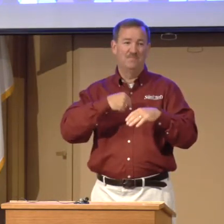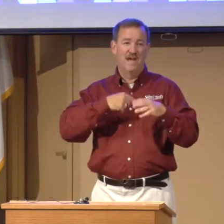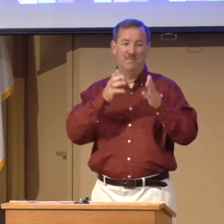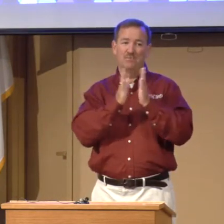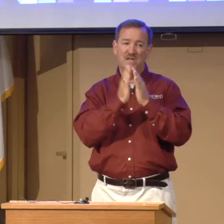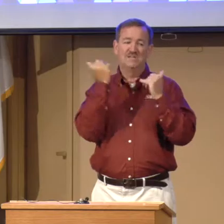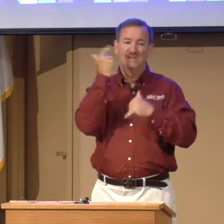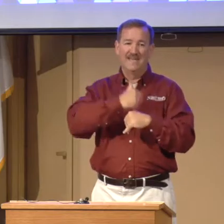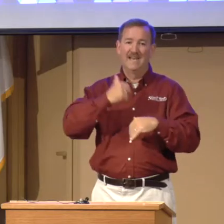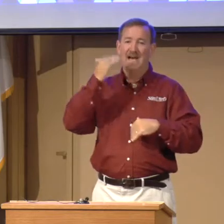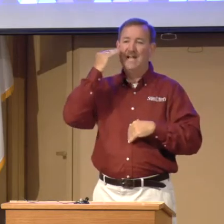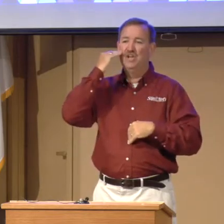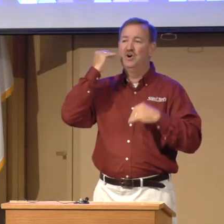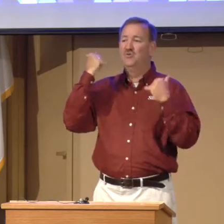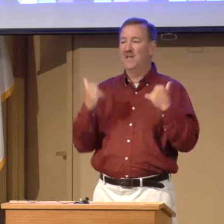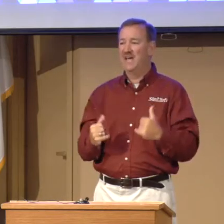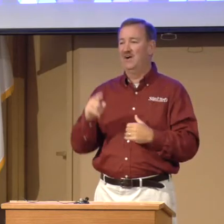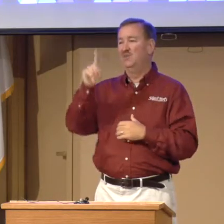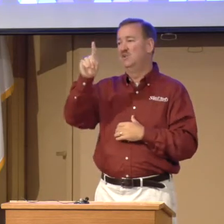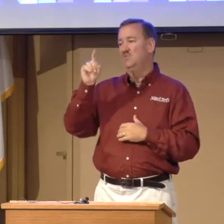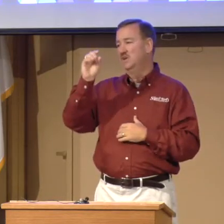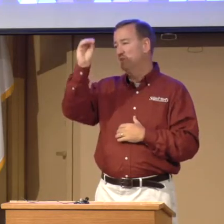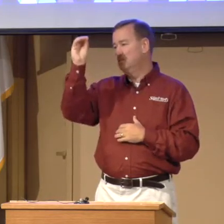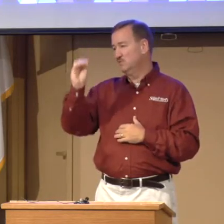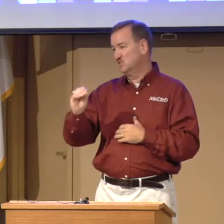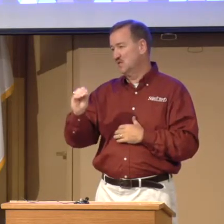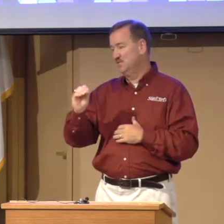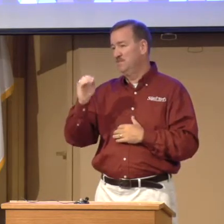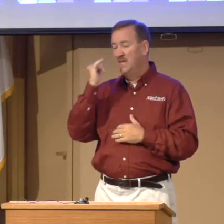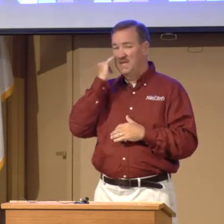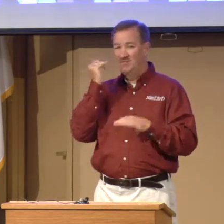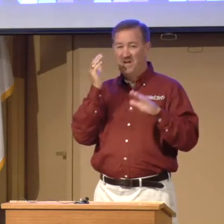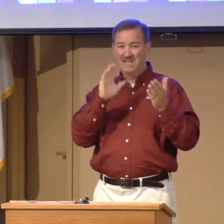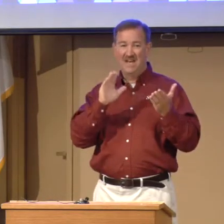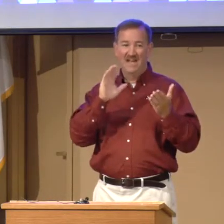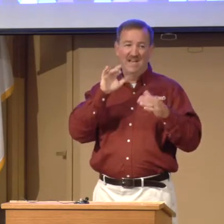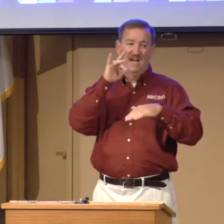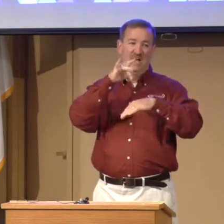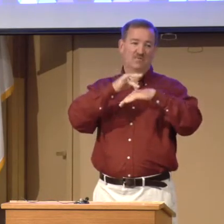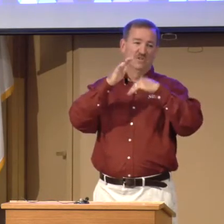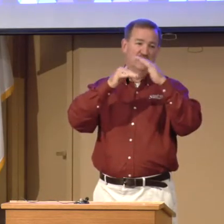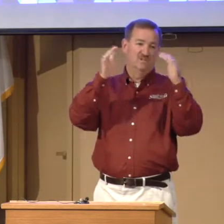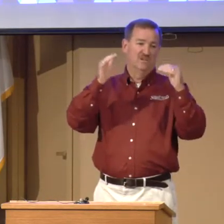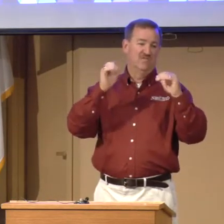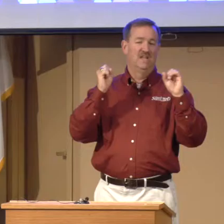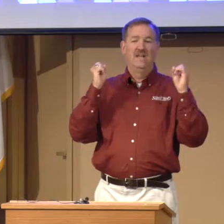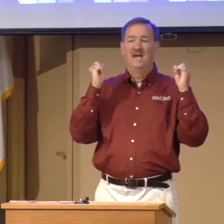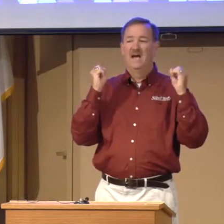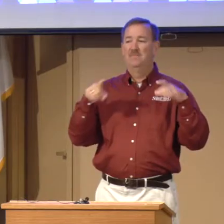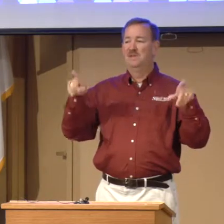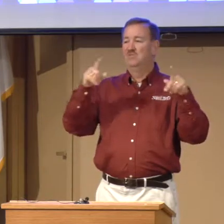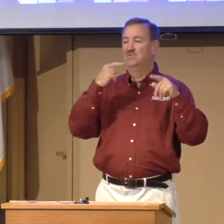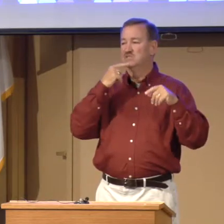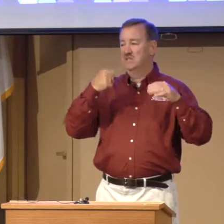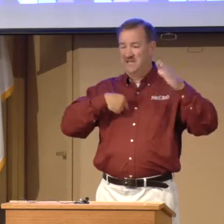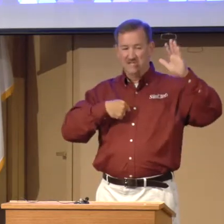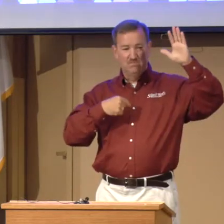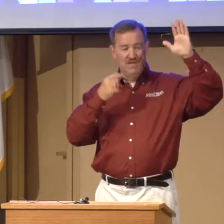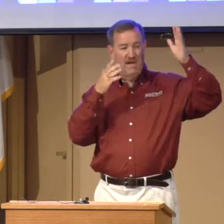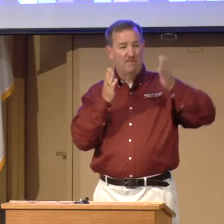But I prayed today, and I know now, 100%, if I die, I'm going to touch heaven. How many of you would say, that's me? I